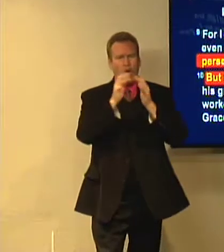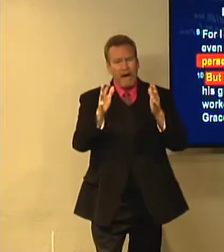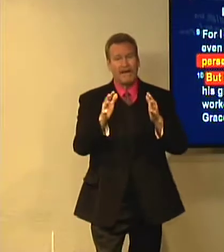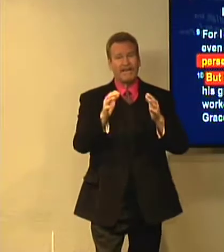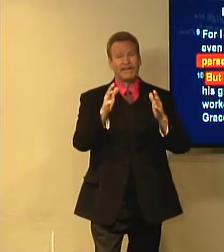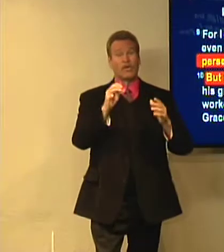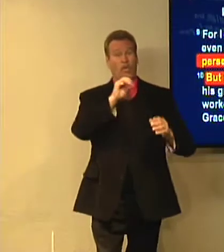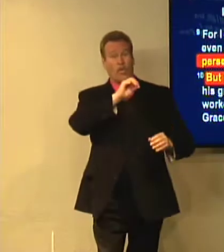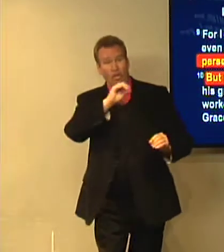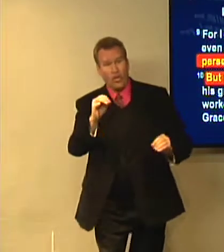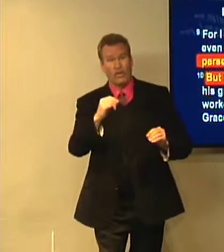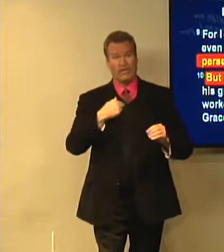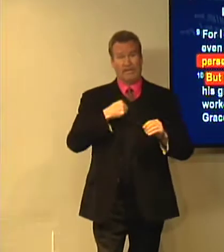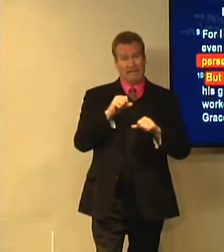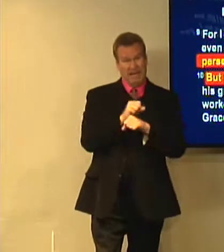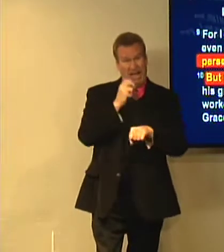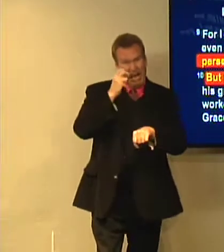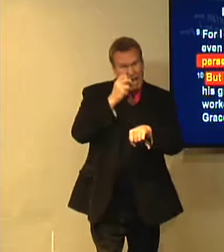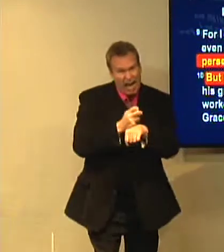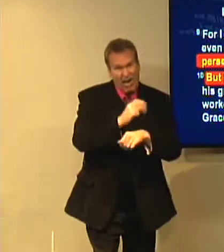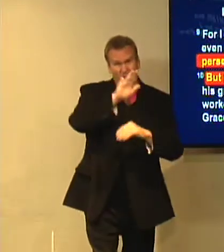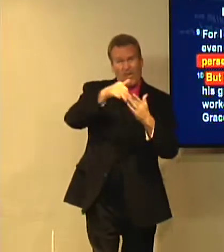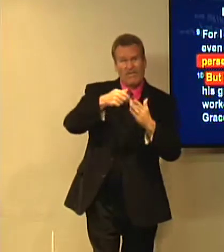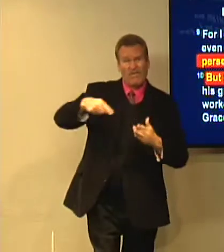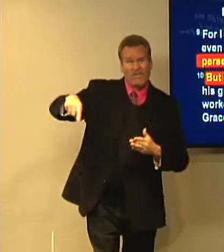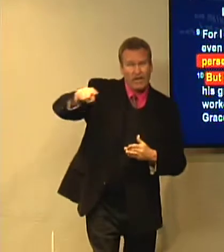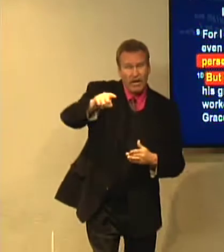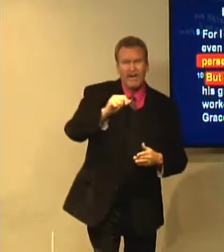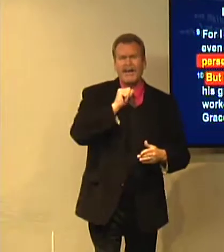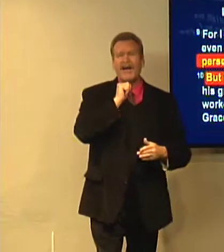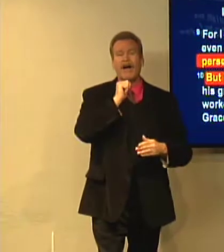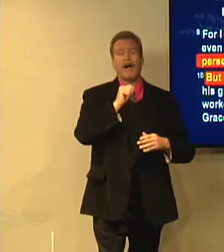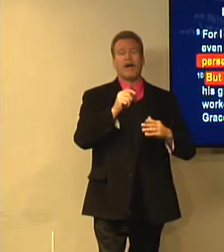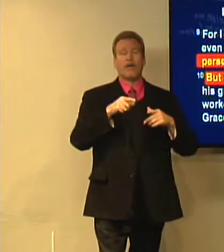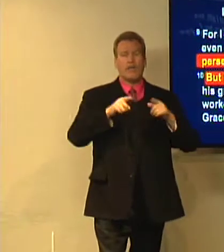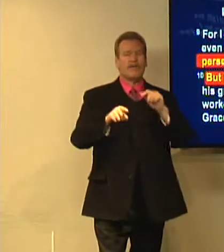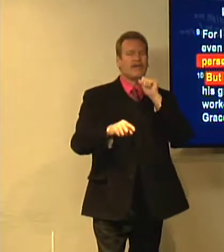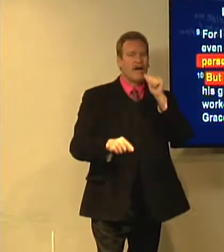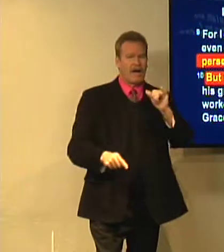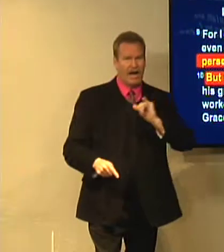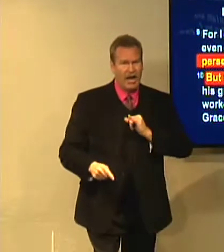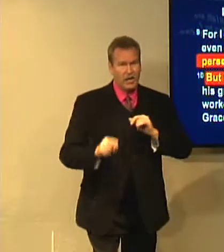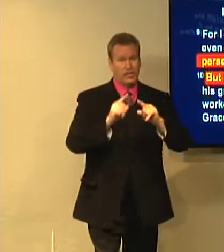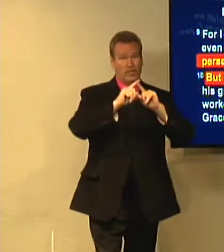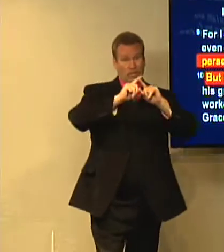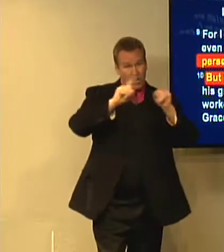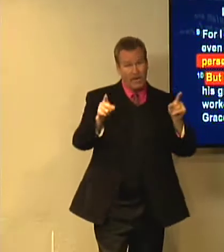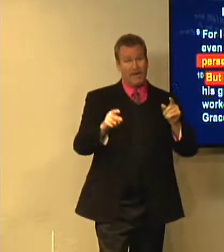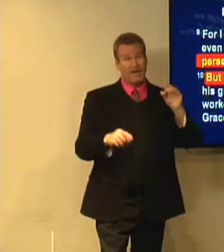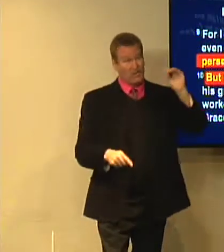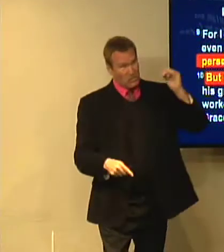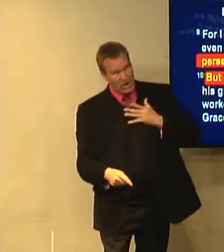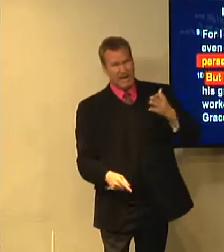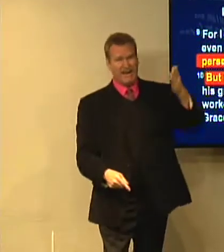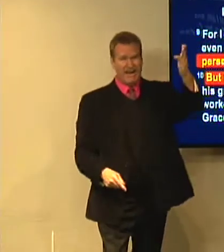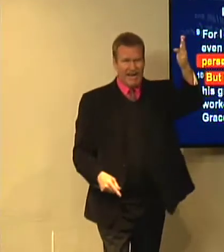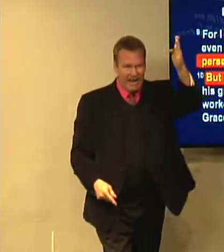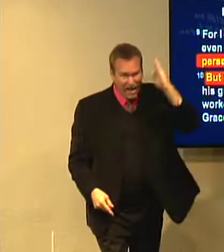apostles, not even deserve to be called the apostles, because I persecuted the church of God. But, by the grace of God,